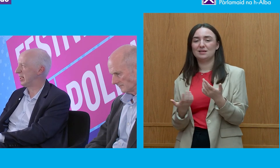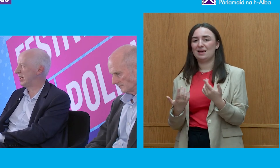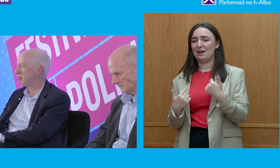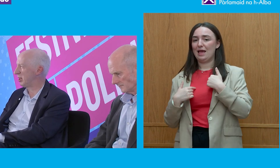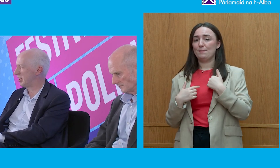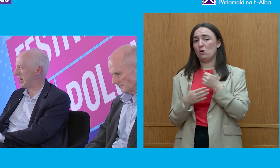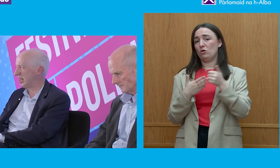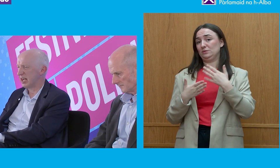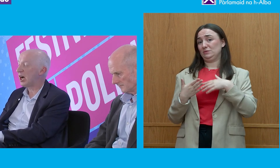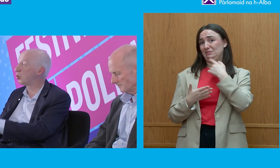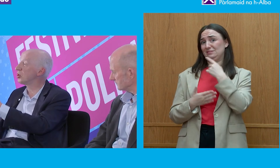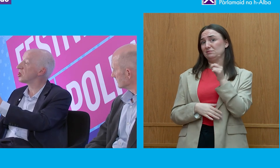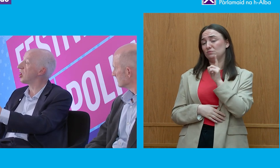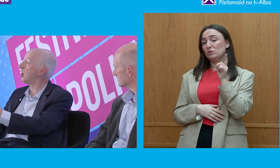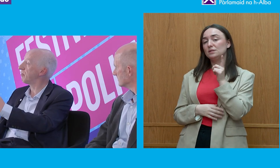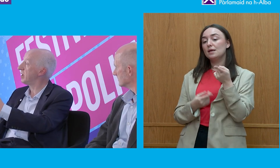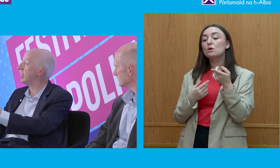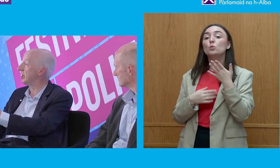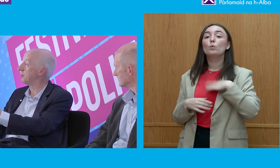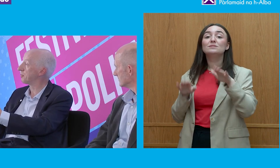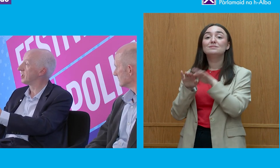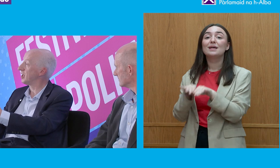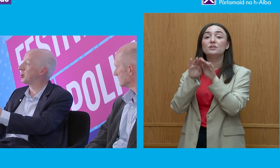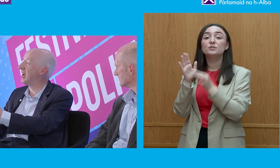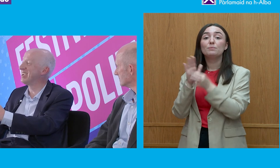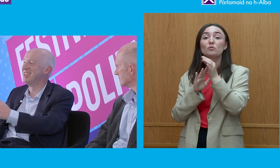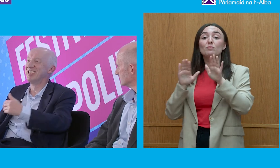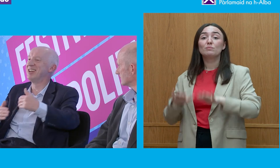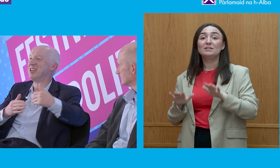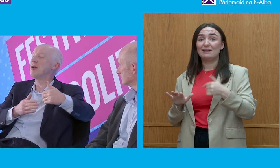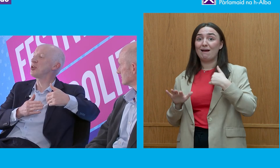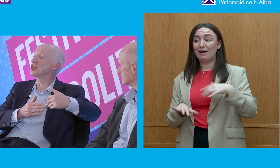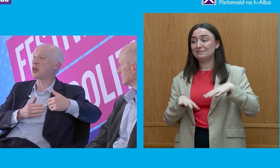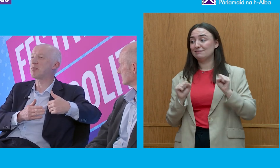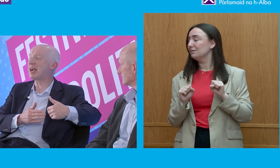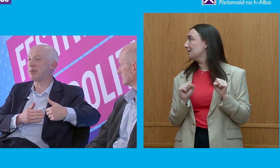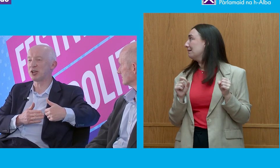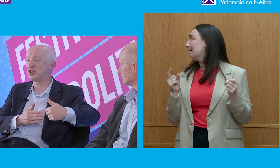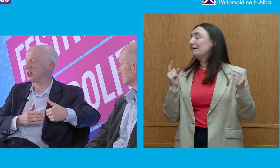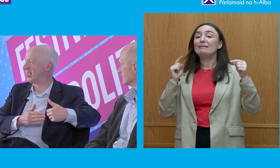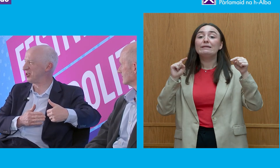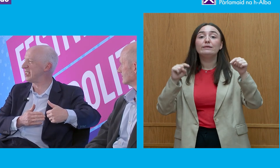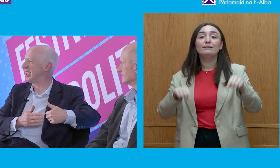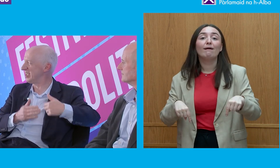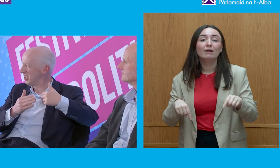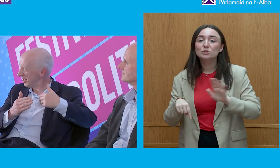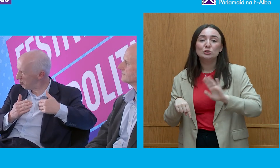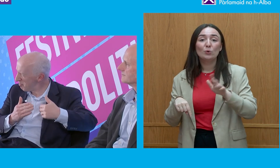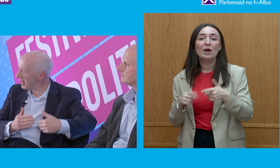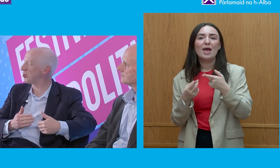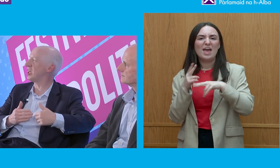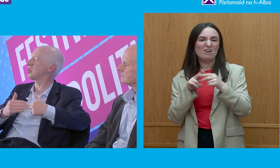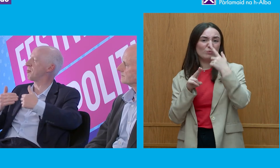in Britain today, I wouldn't start from here. OK, if we could just go back about 170 years,